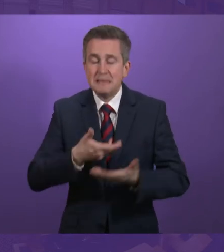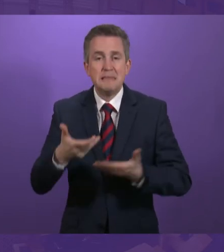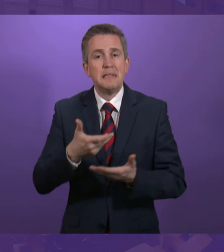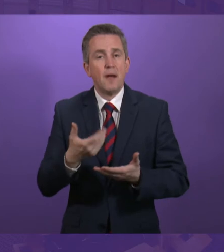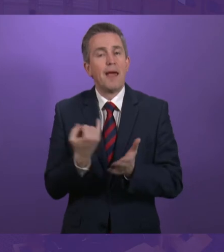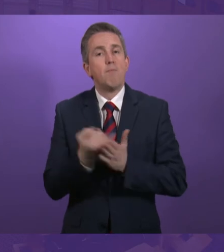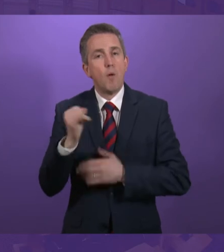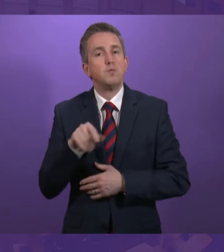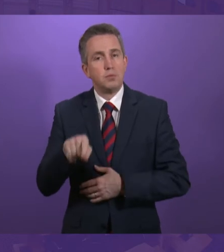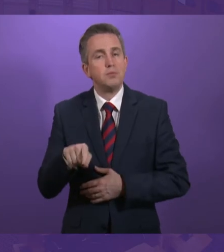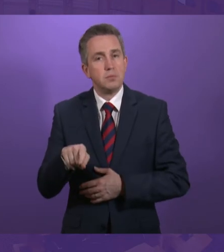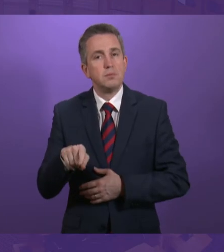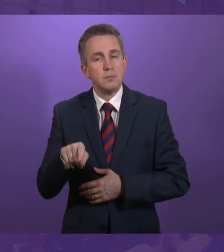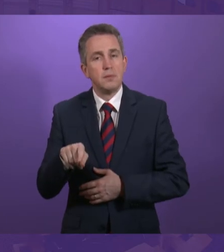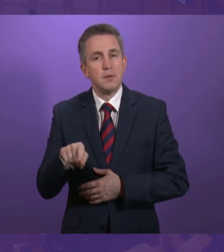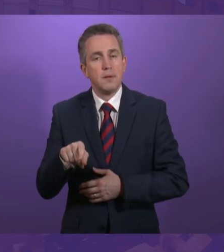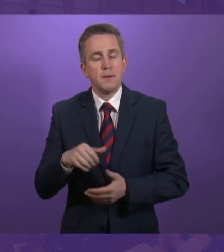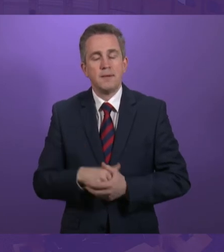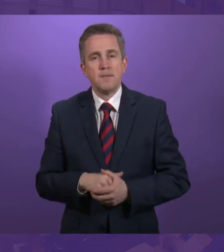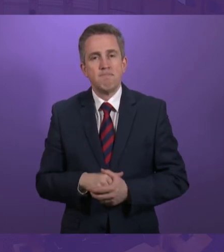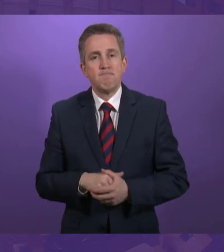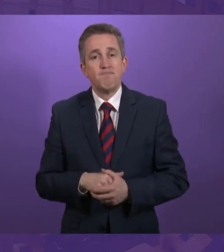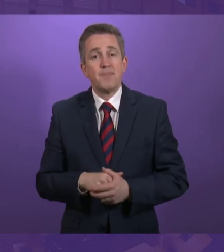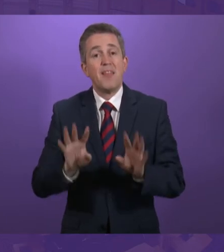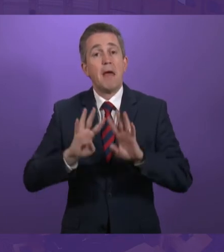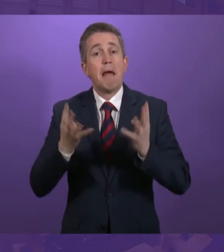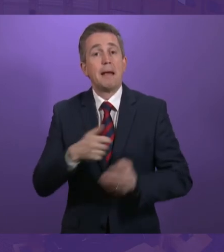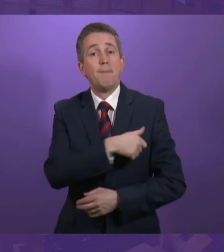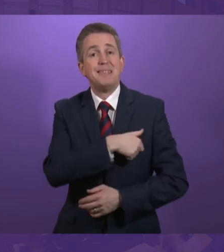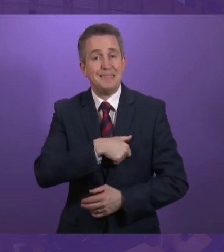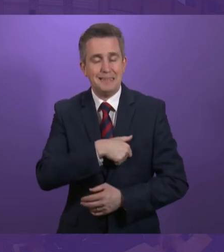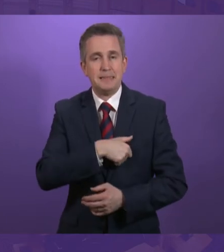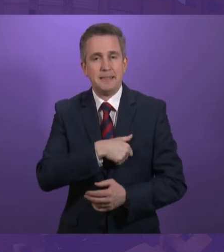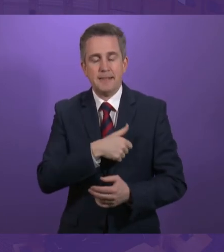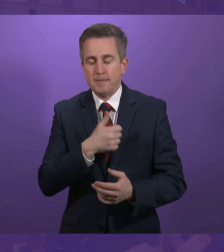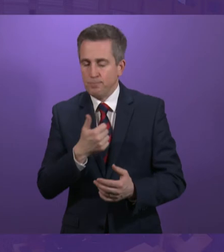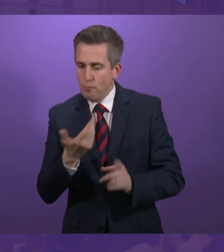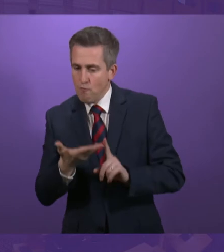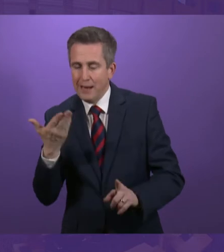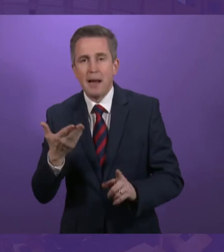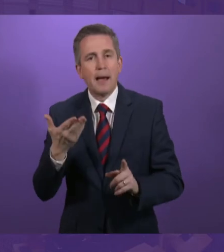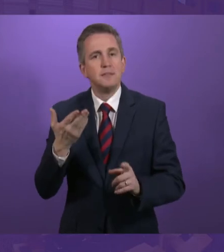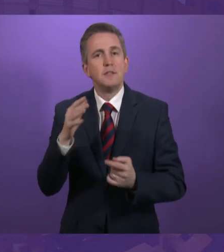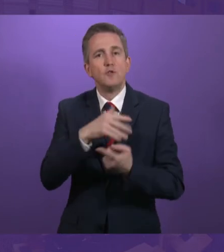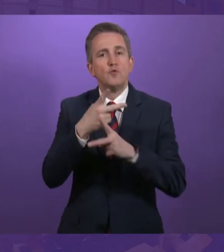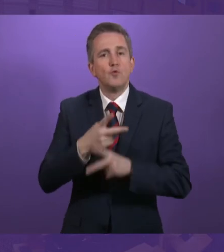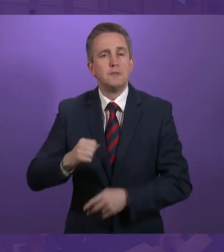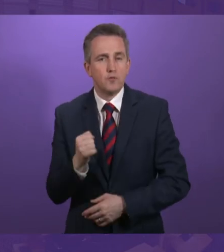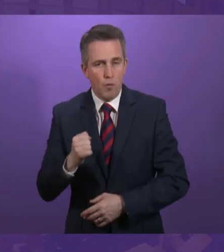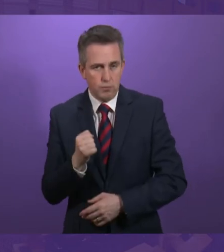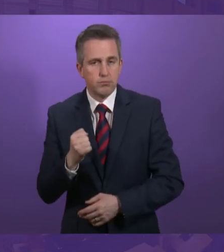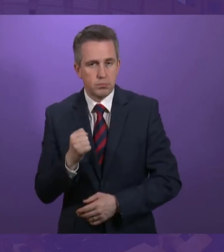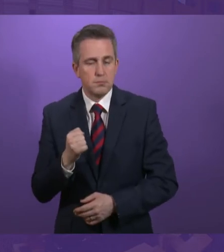that they did so. We did discuss in committee the fact that there is an agency agreement to allow the